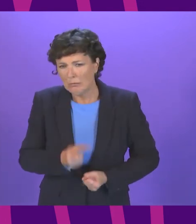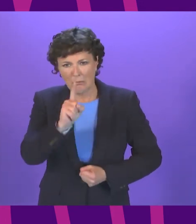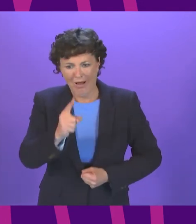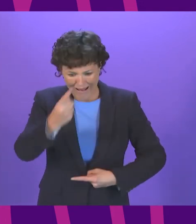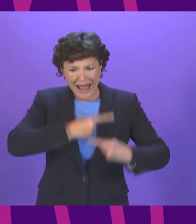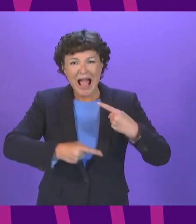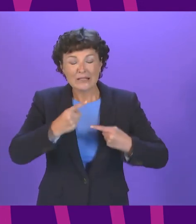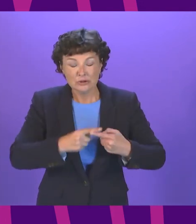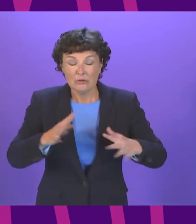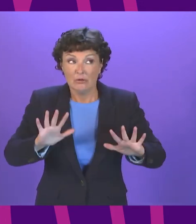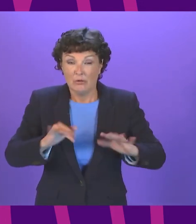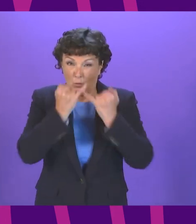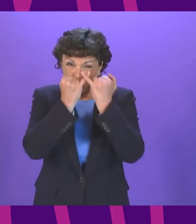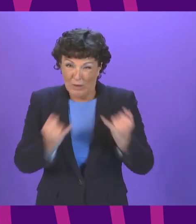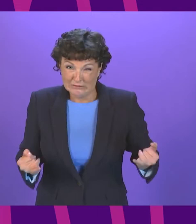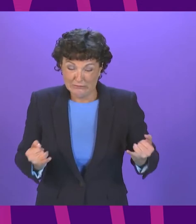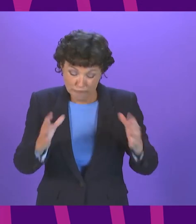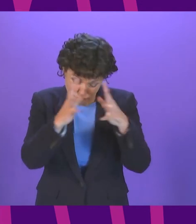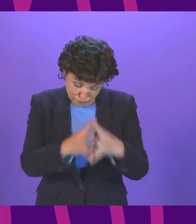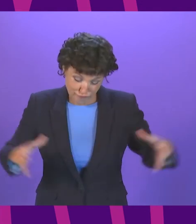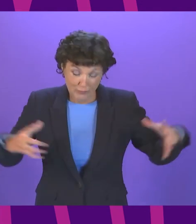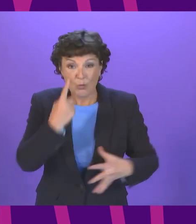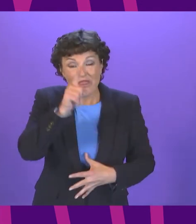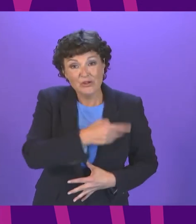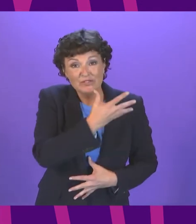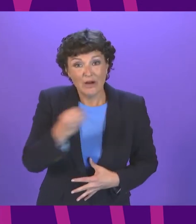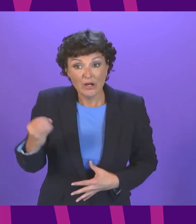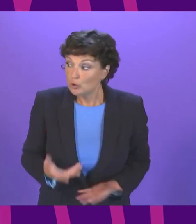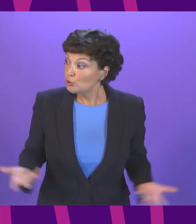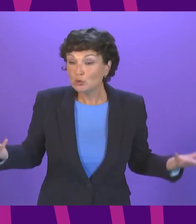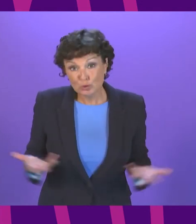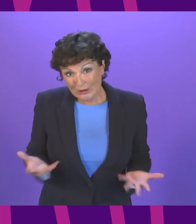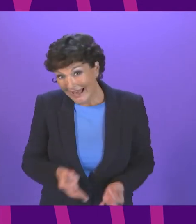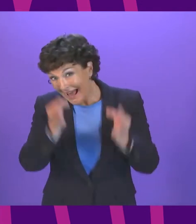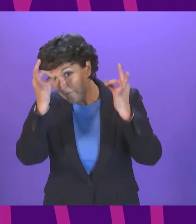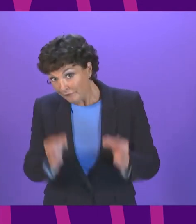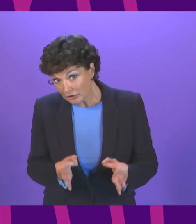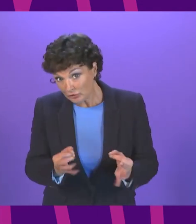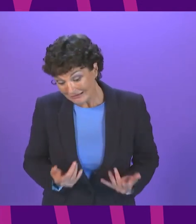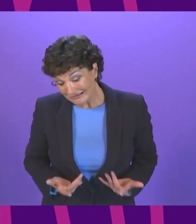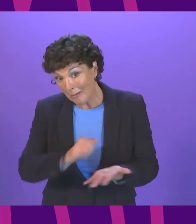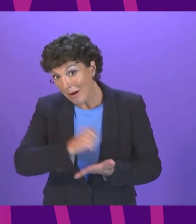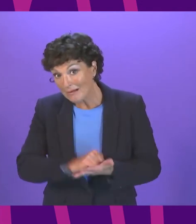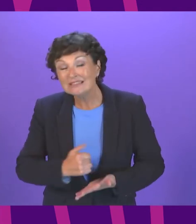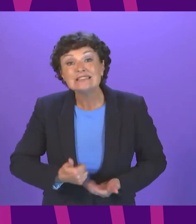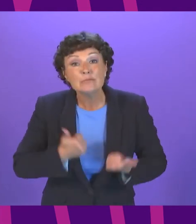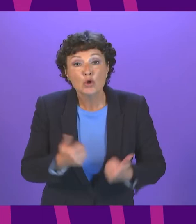year we reached a new high of 1500 today official statistics published this morning showed